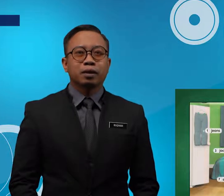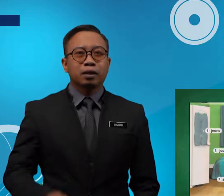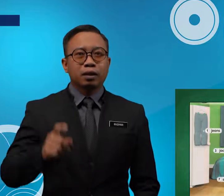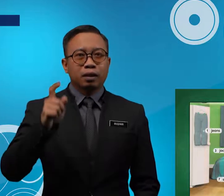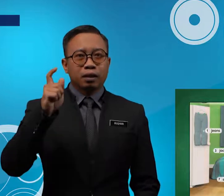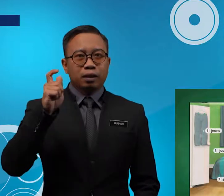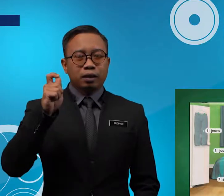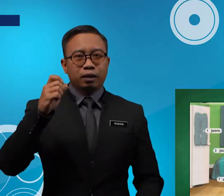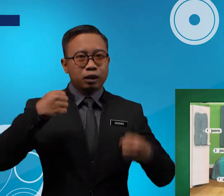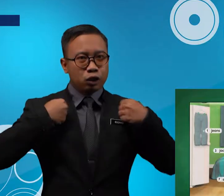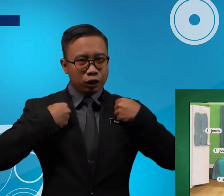hat, hat,